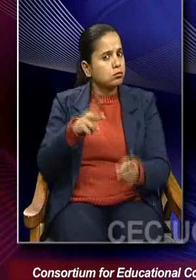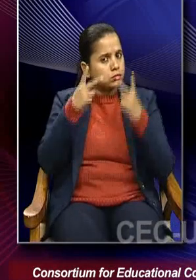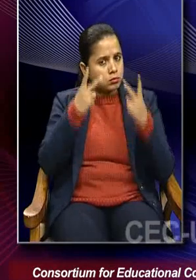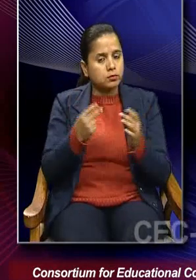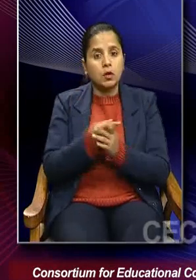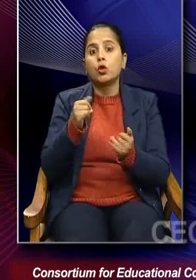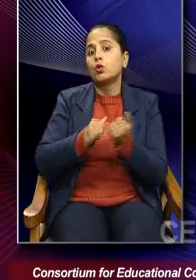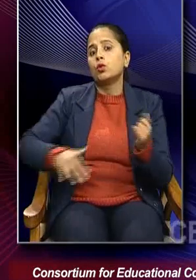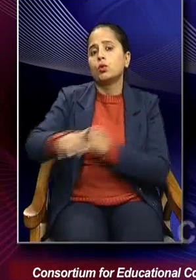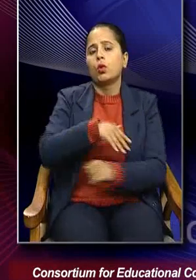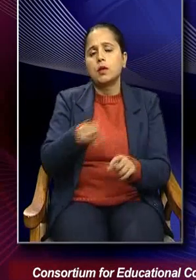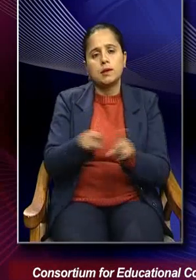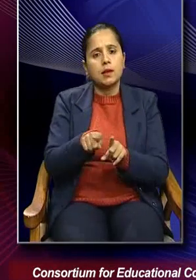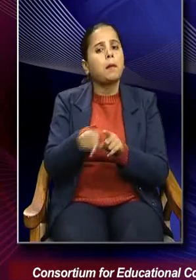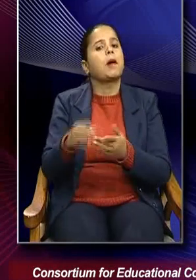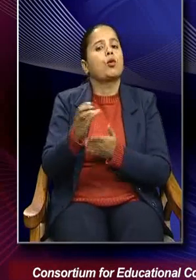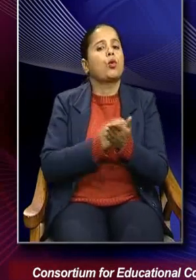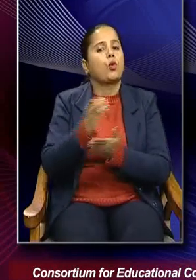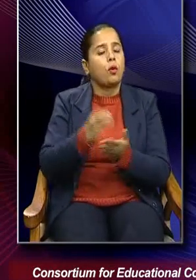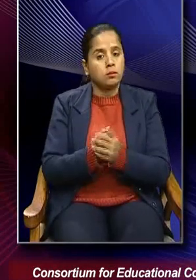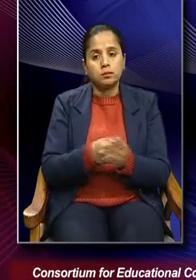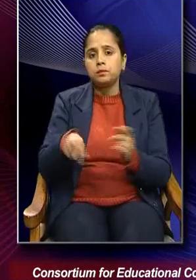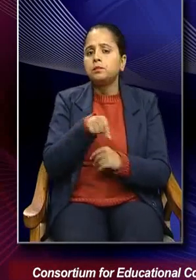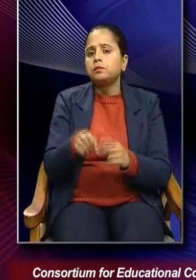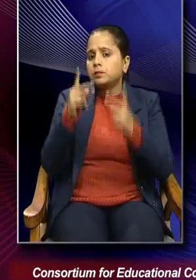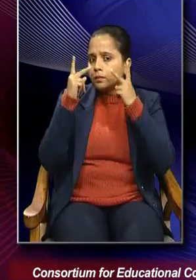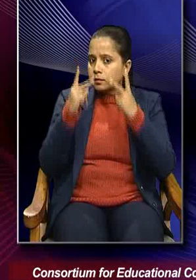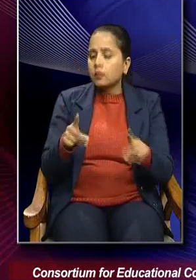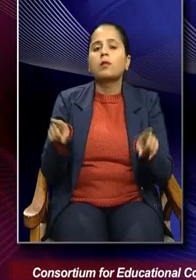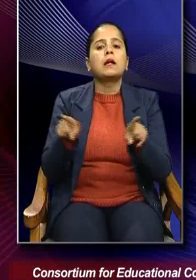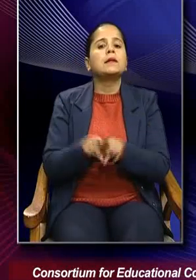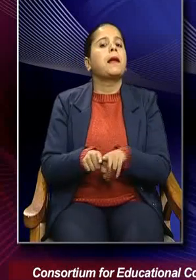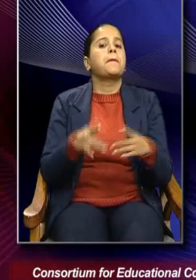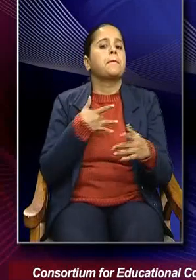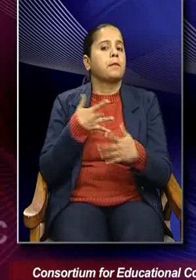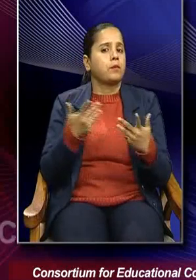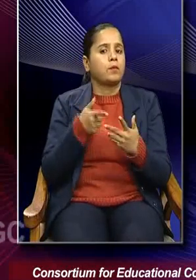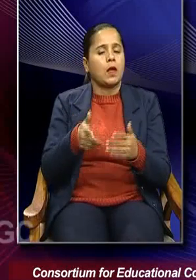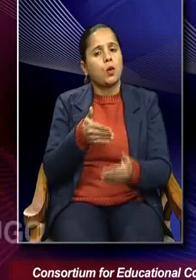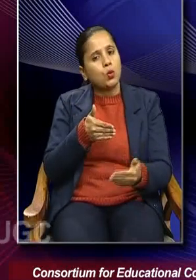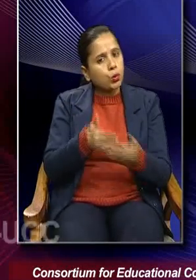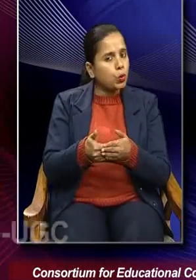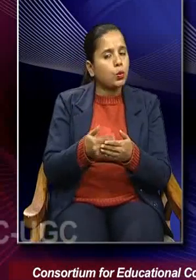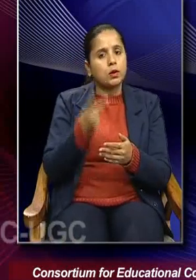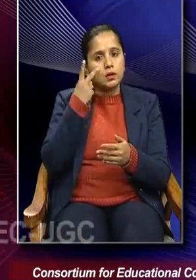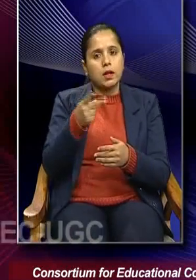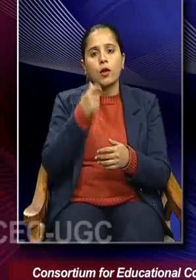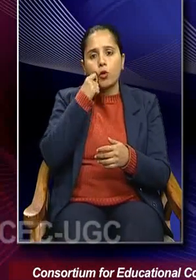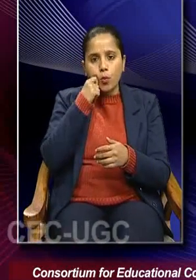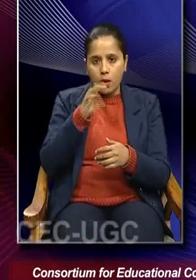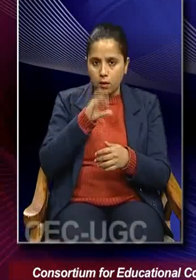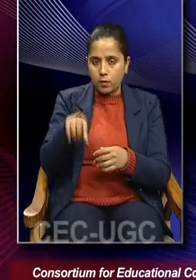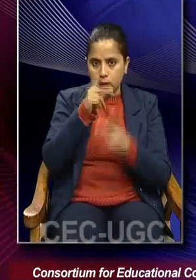sociology as a discipline is considered in terms of being close to humanities,